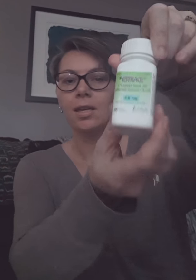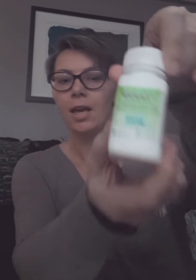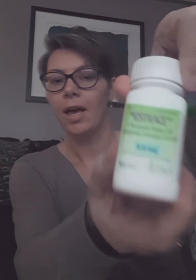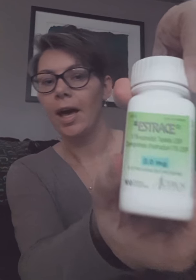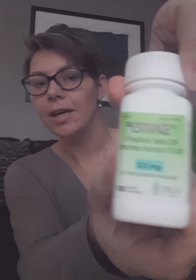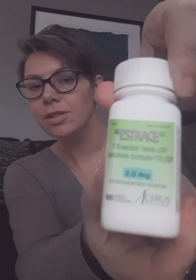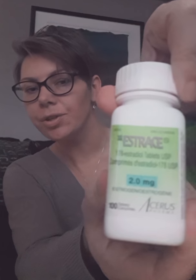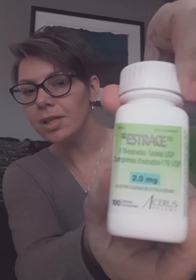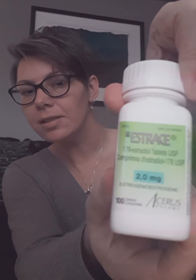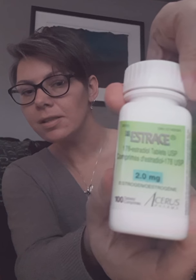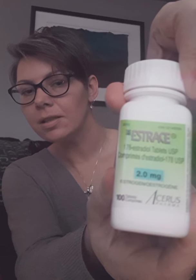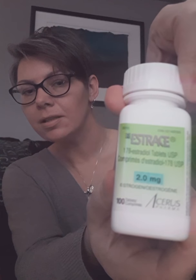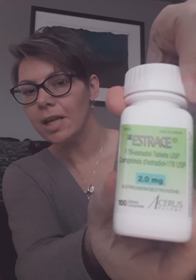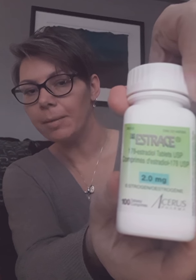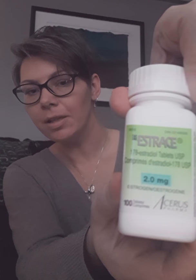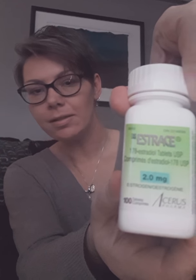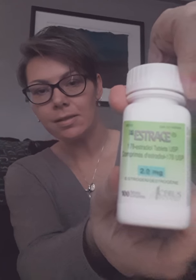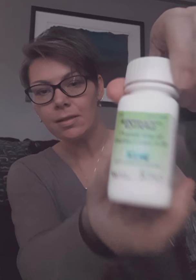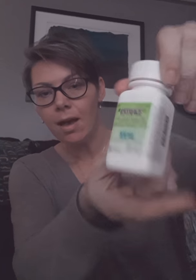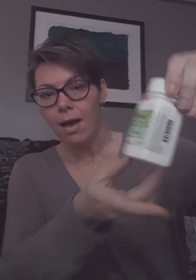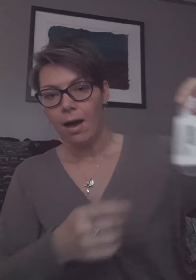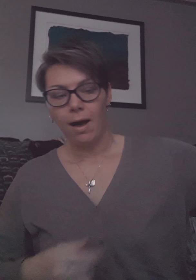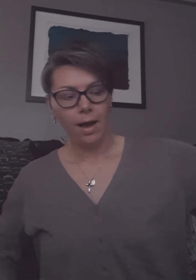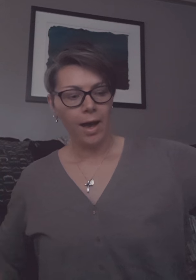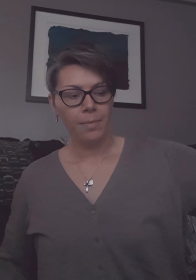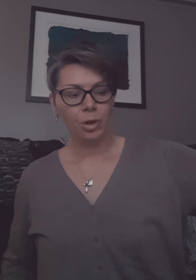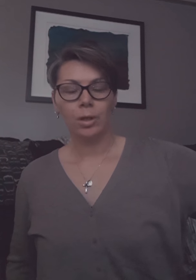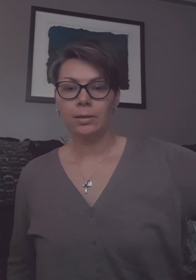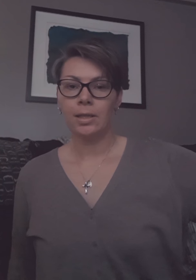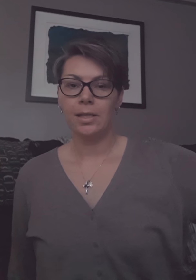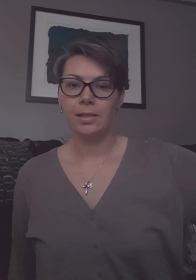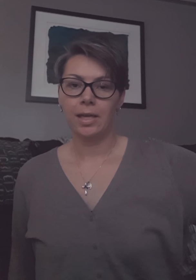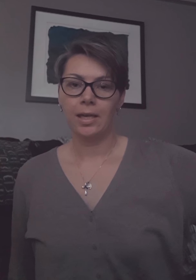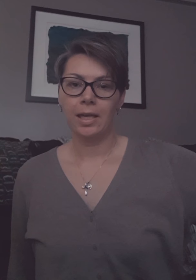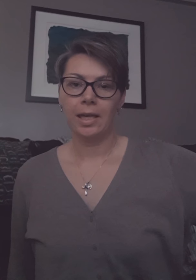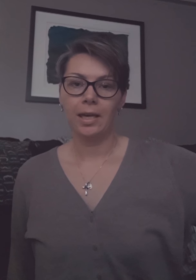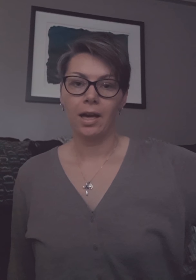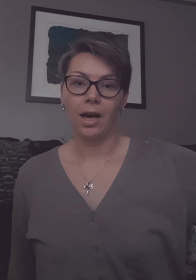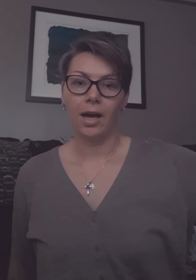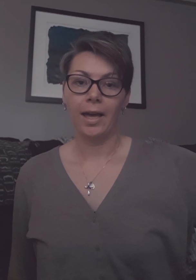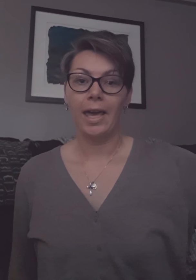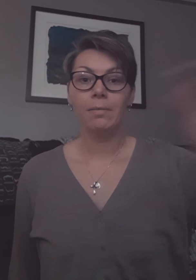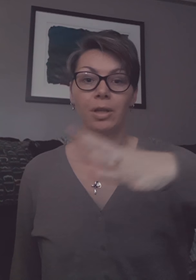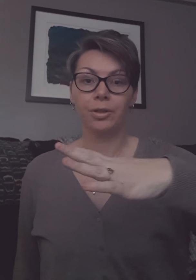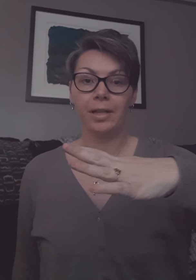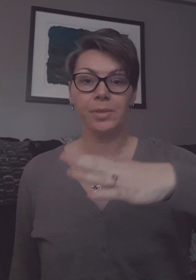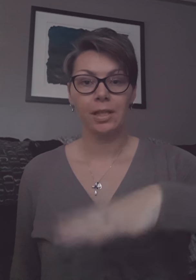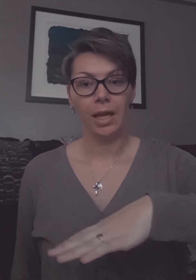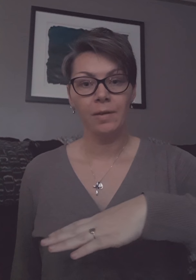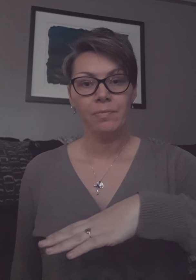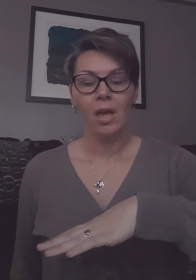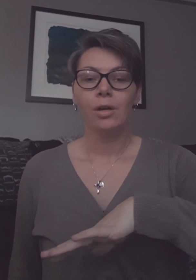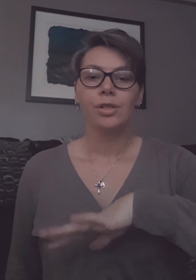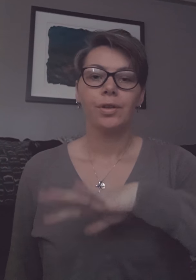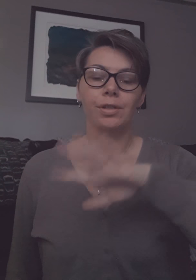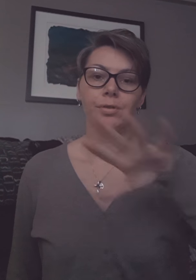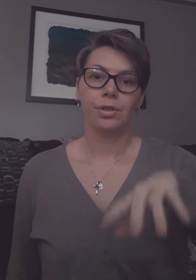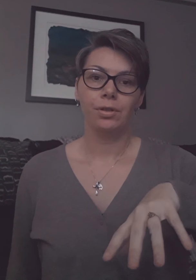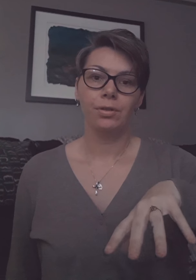Estrace tablets I'm currently taking uh eight milligrams a day so I do two